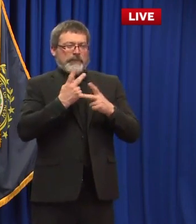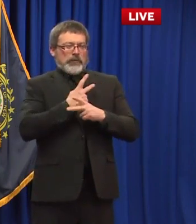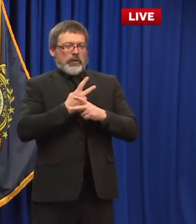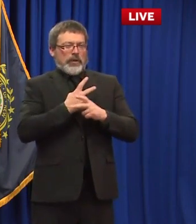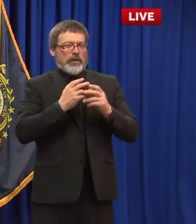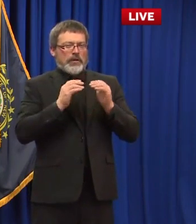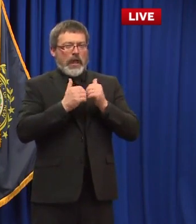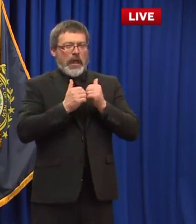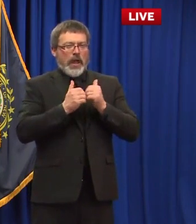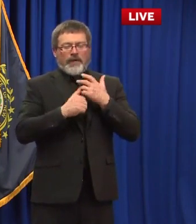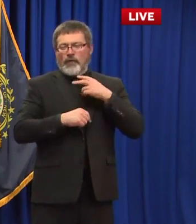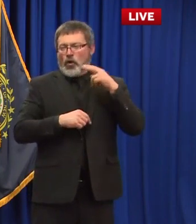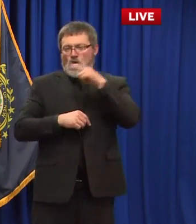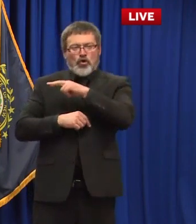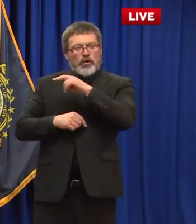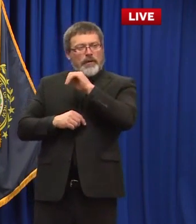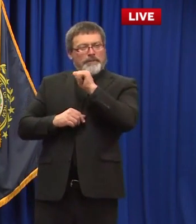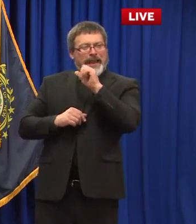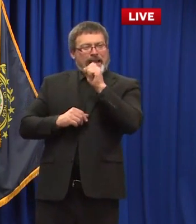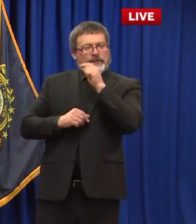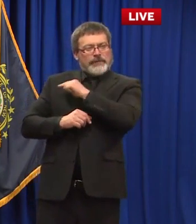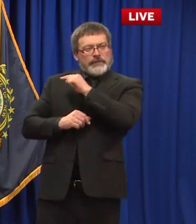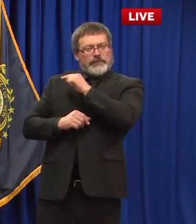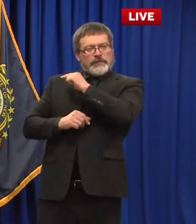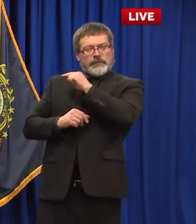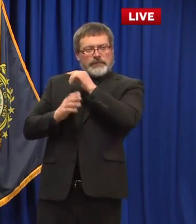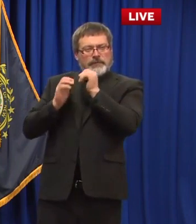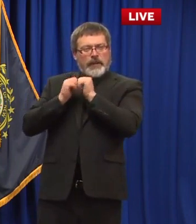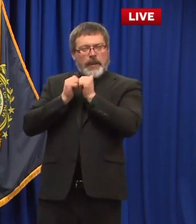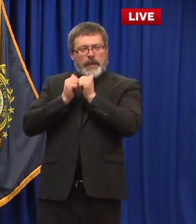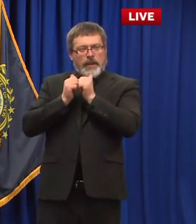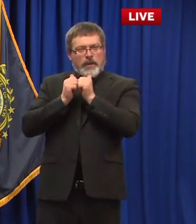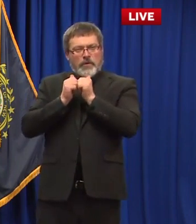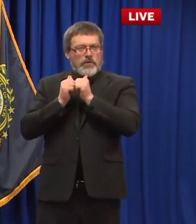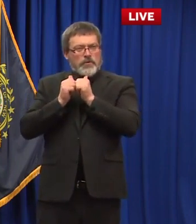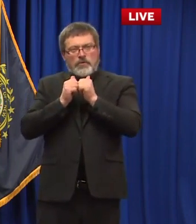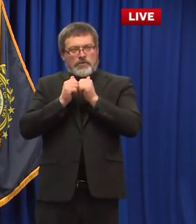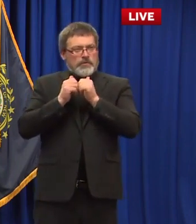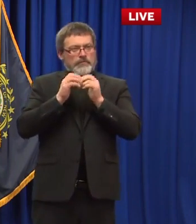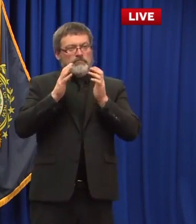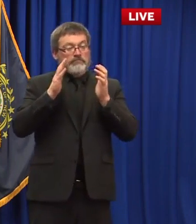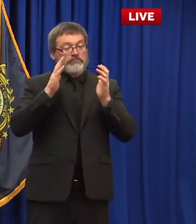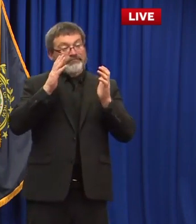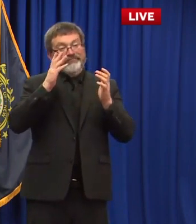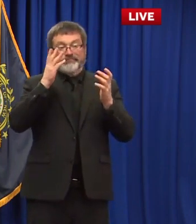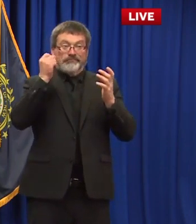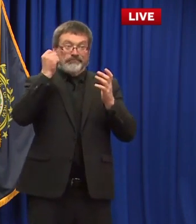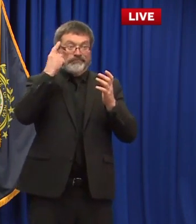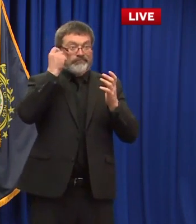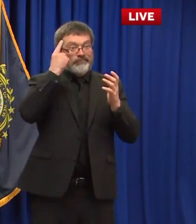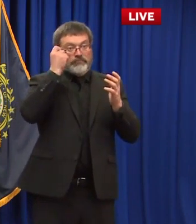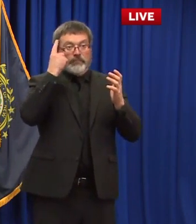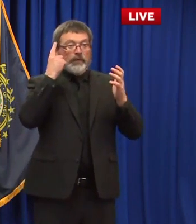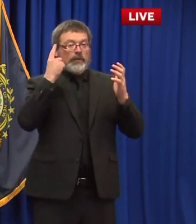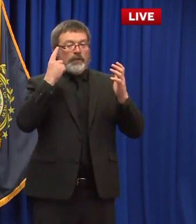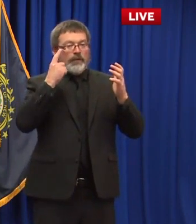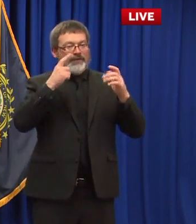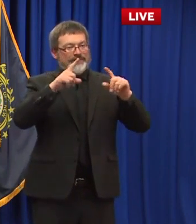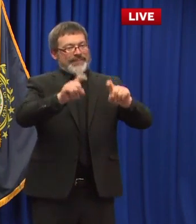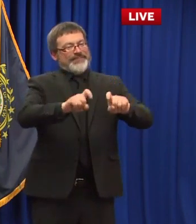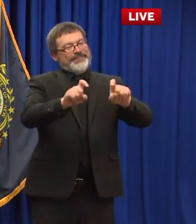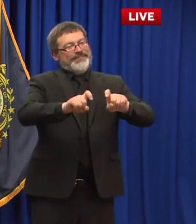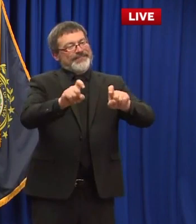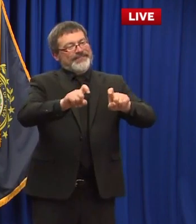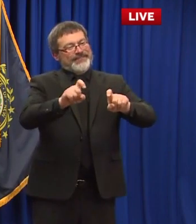massachusetts even um to see if we can we can get there obviously testing is a big part of that um the the sentinel testing and the continual